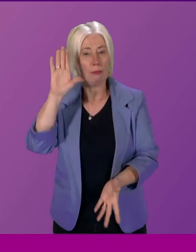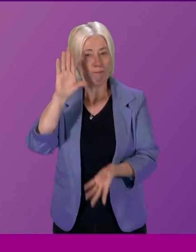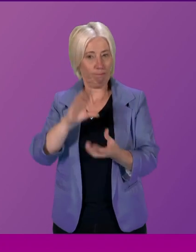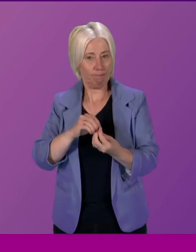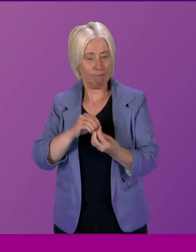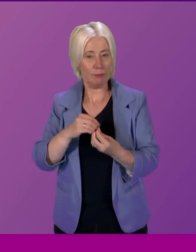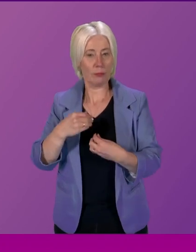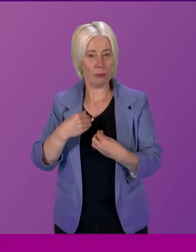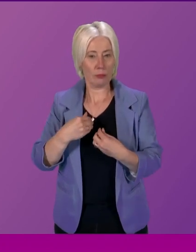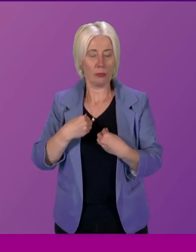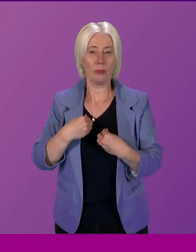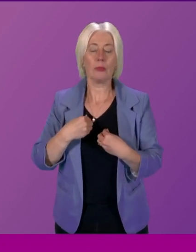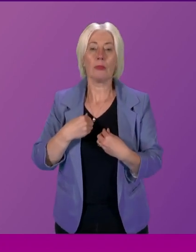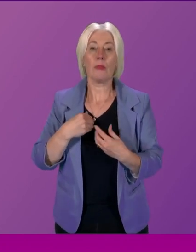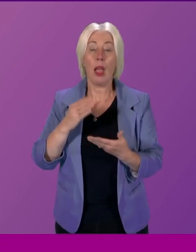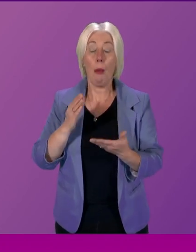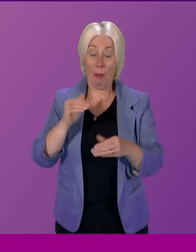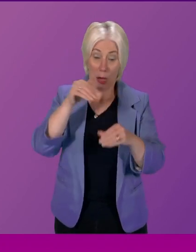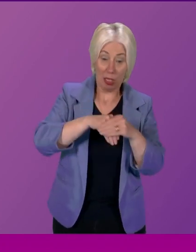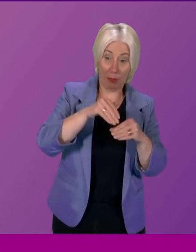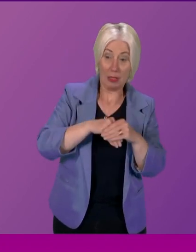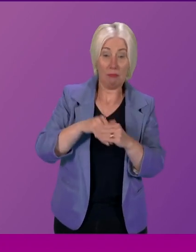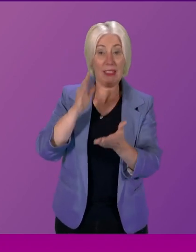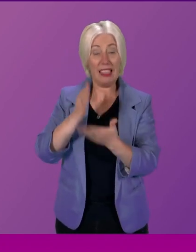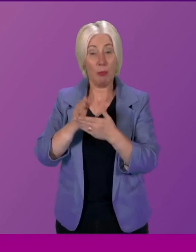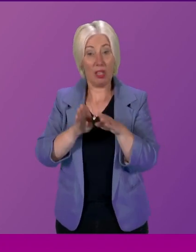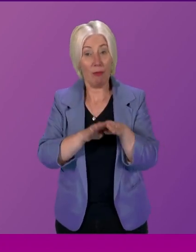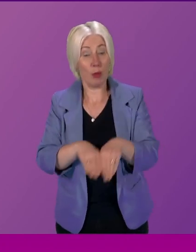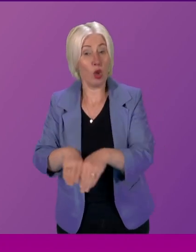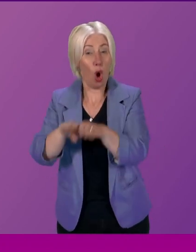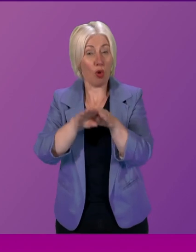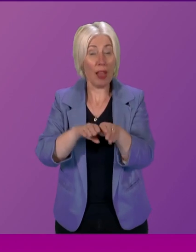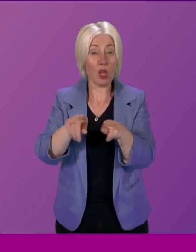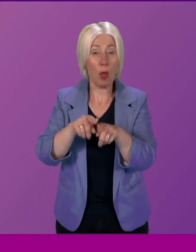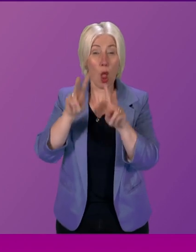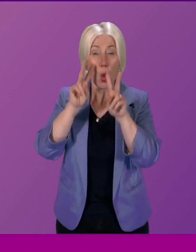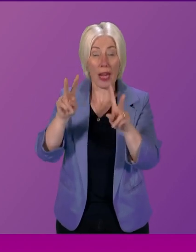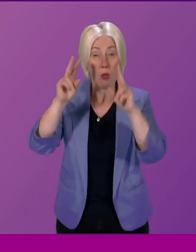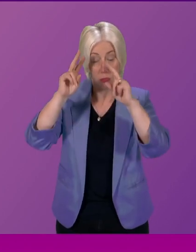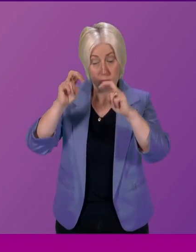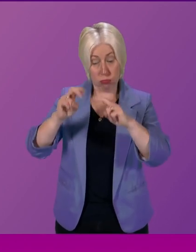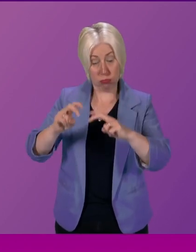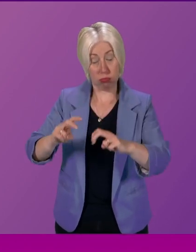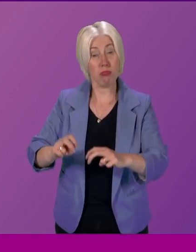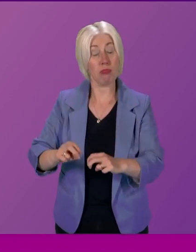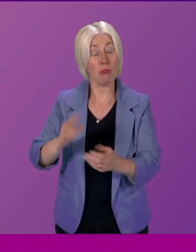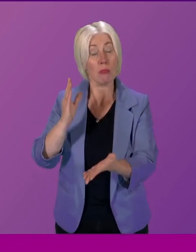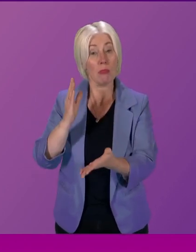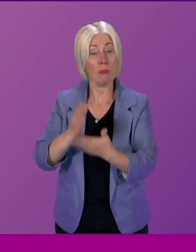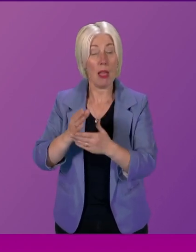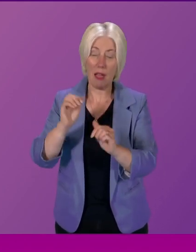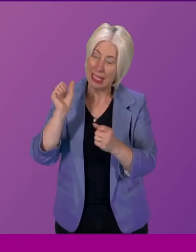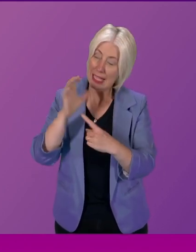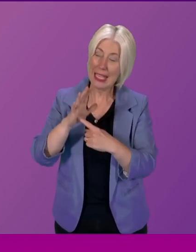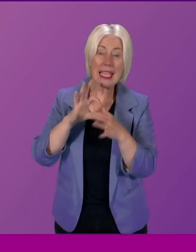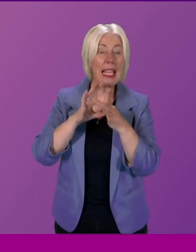participative and deliberative democracy and their place in enhancing scrutiny is vital and enshrining that vital link between